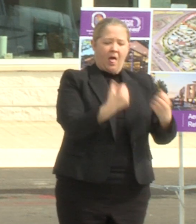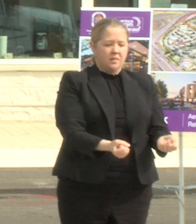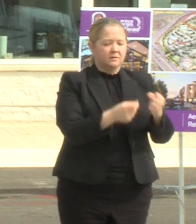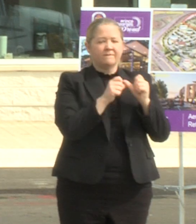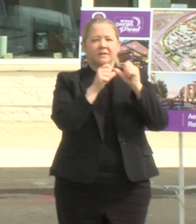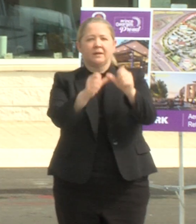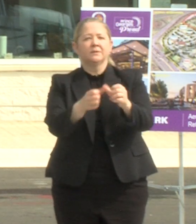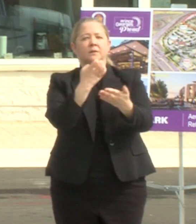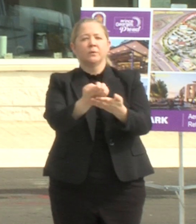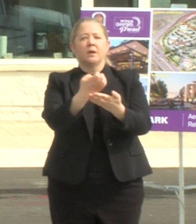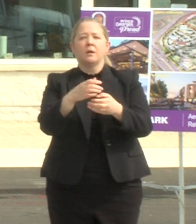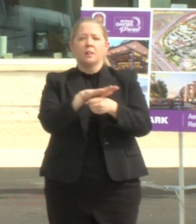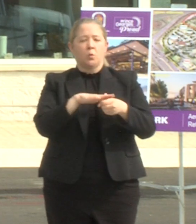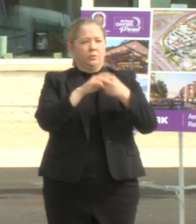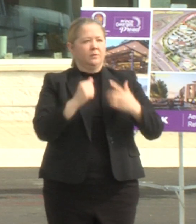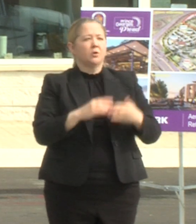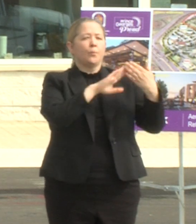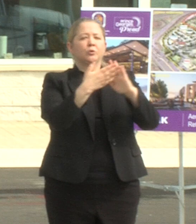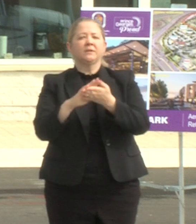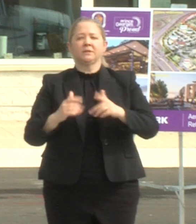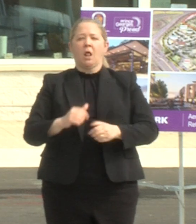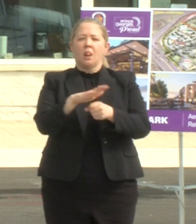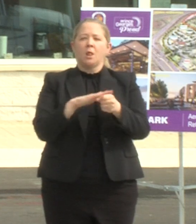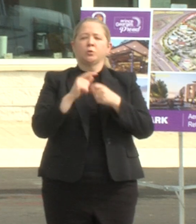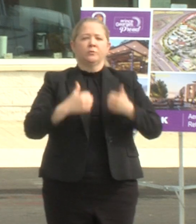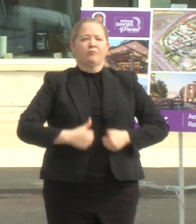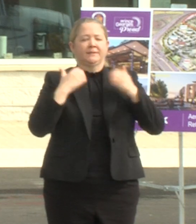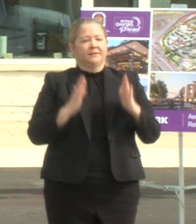local communities and local residents thank you guys so much for coming out